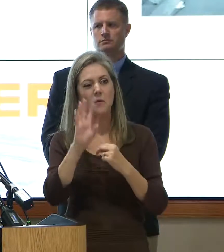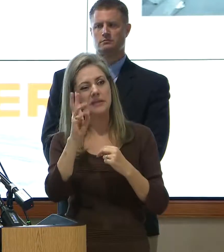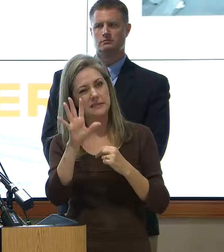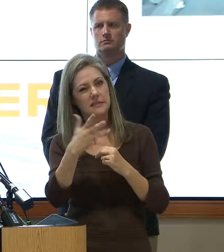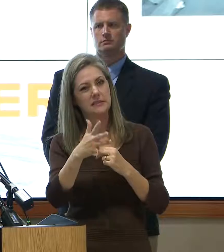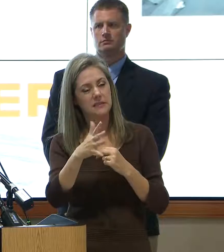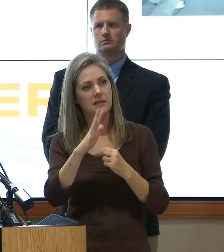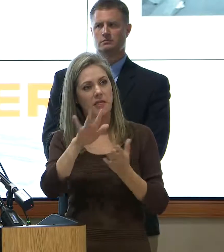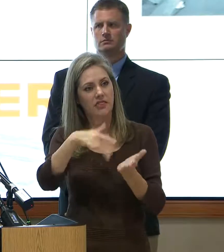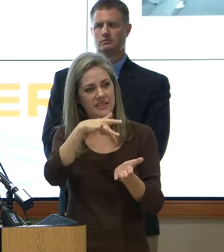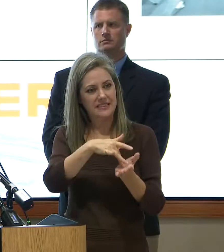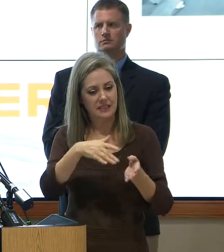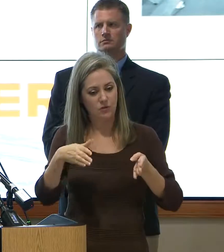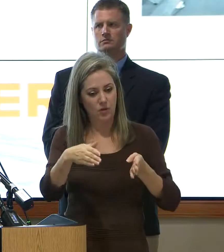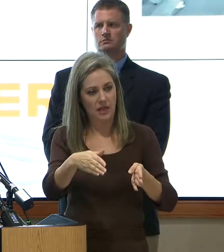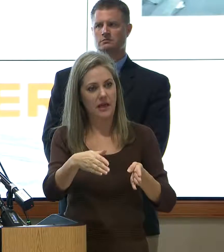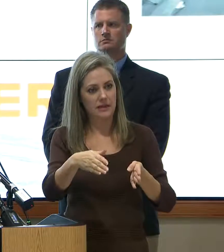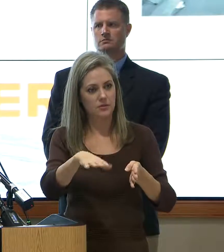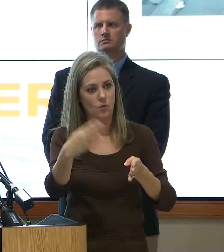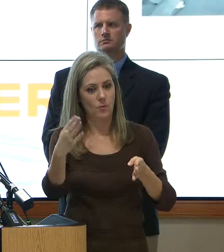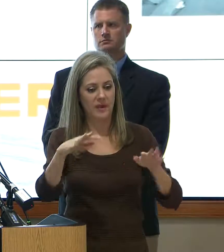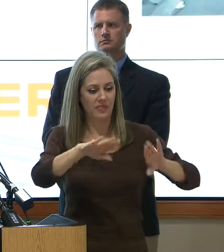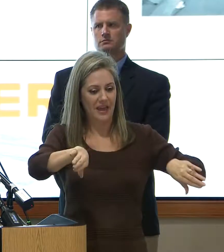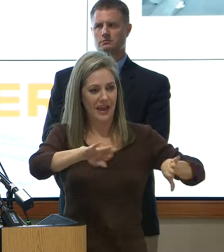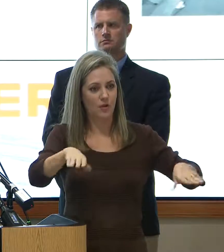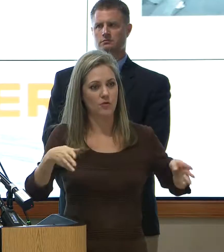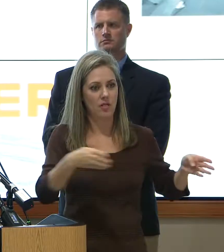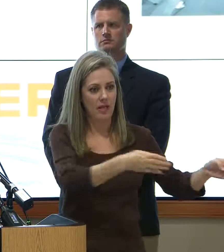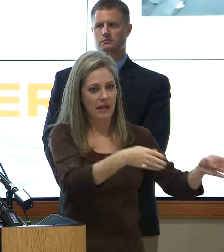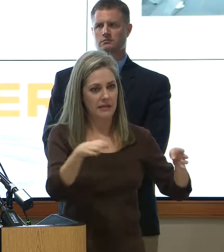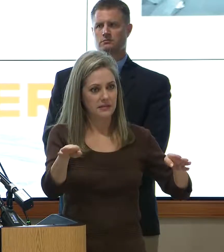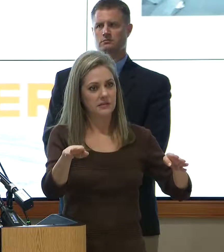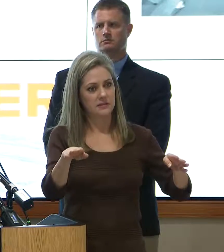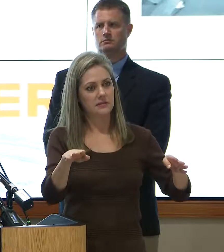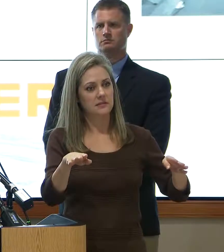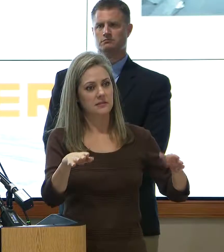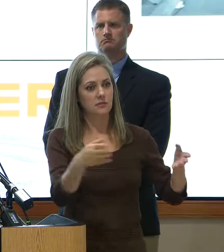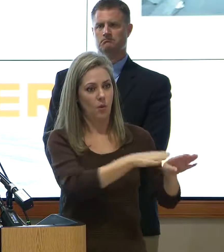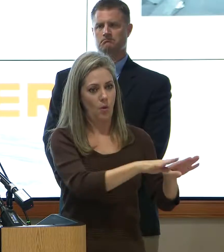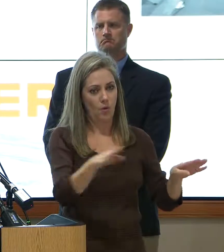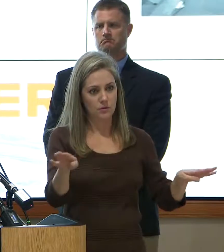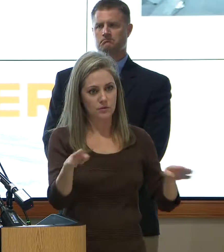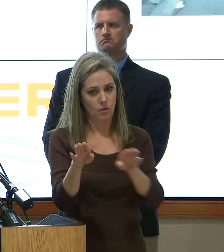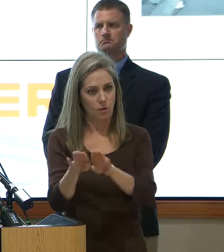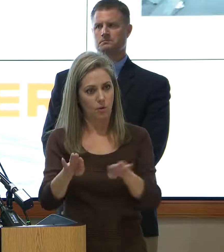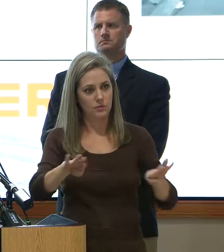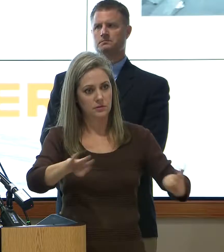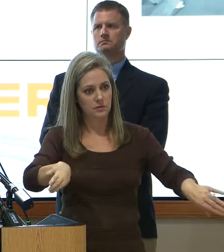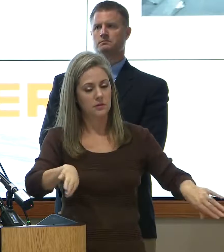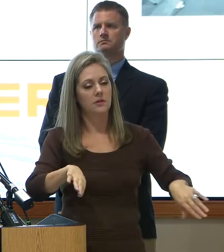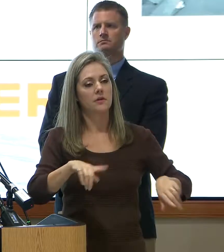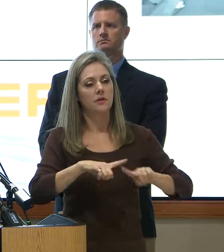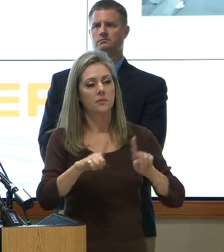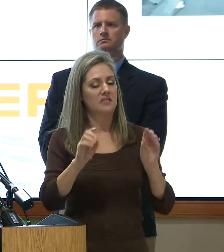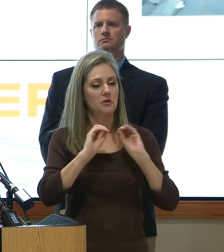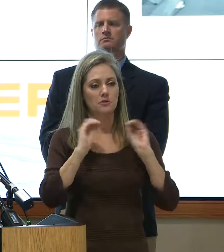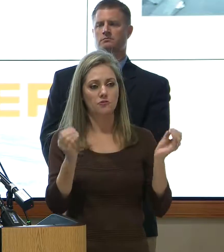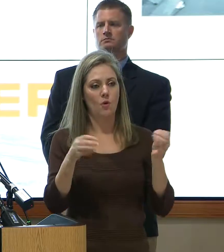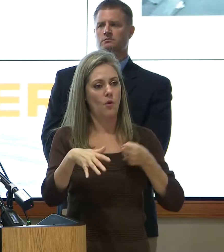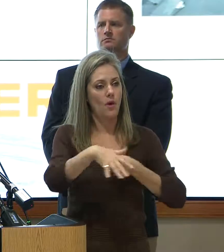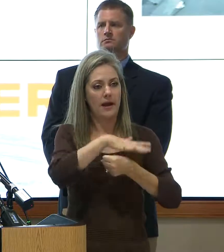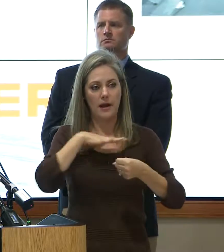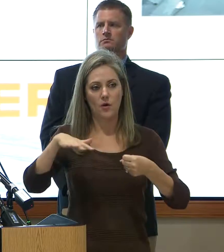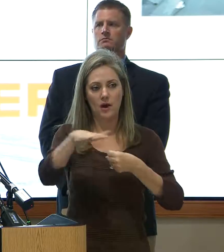The central lanes are open. The outside lanes are still closed. The water is down off the highway, though. So there are no longer any areas